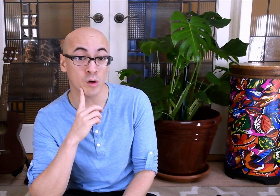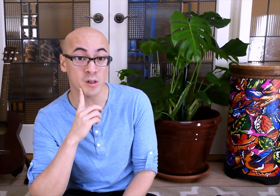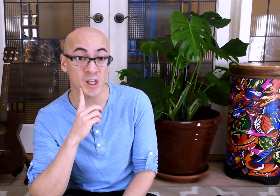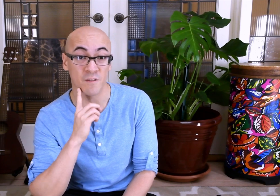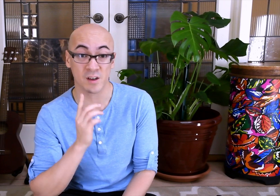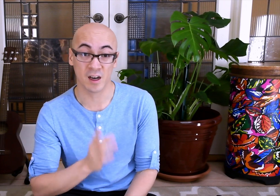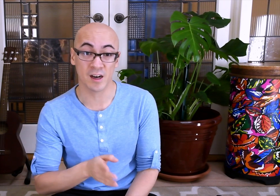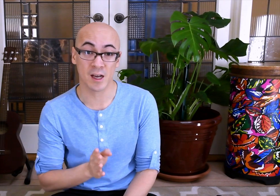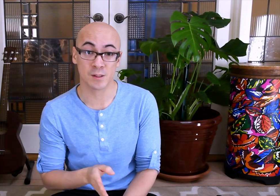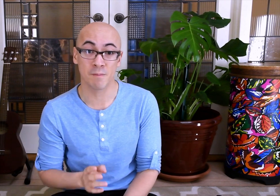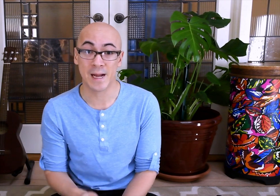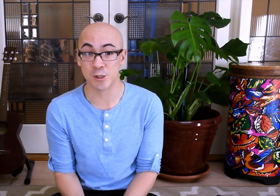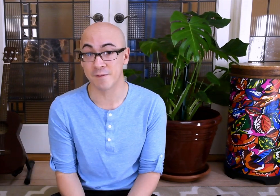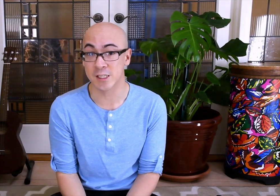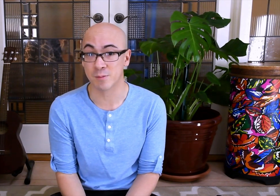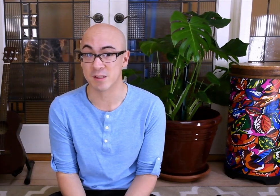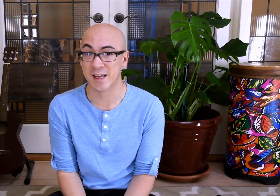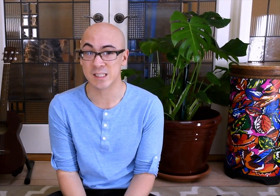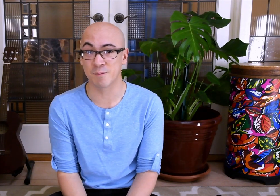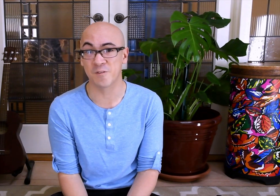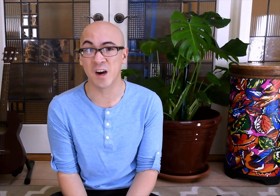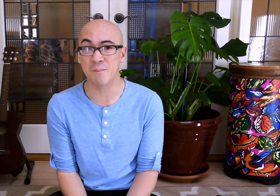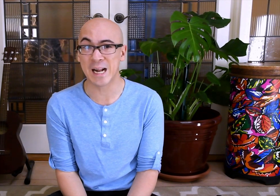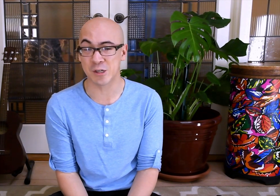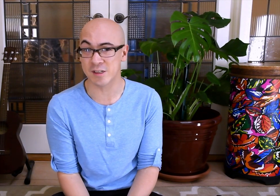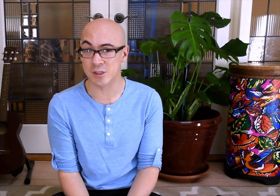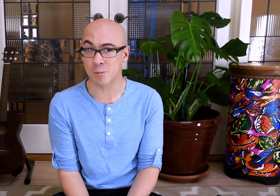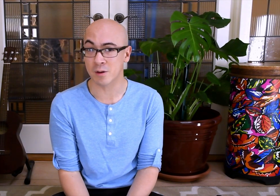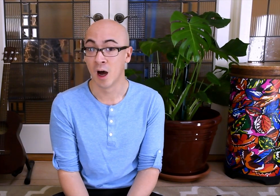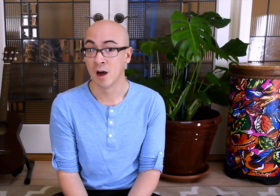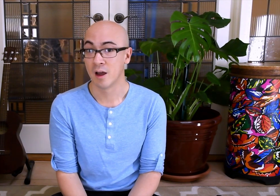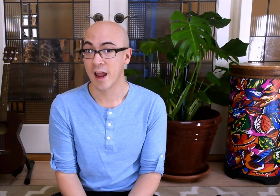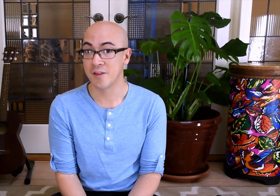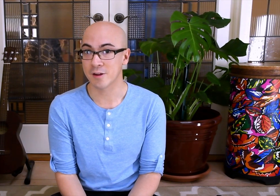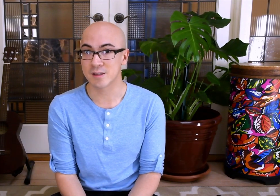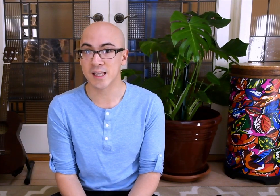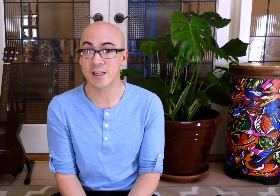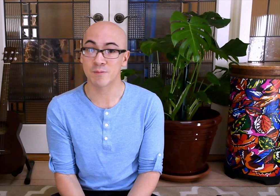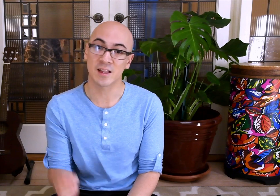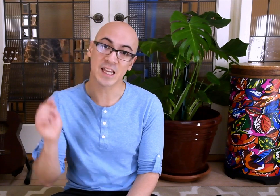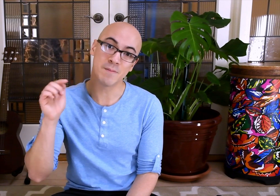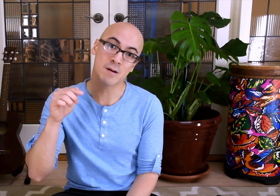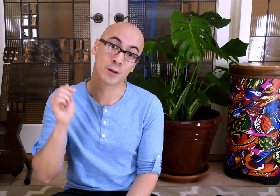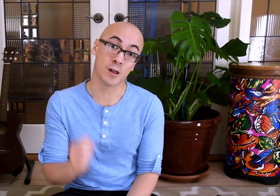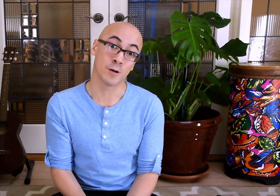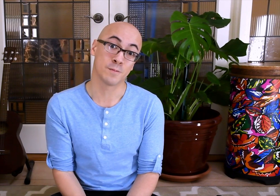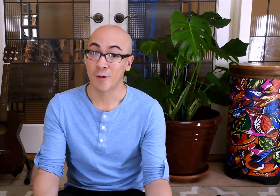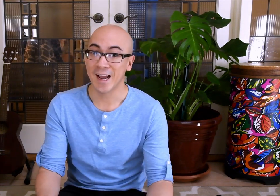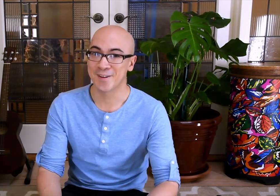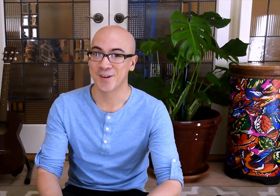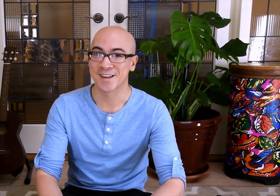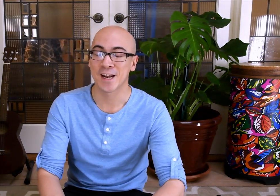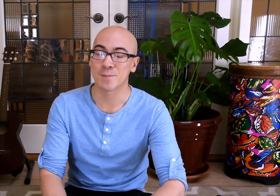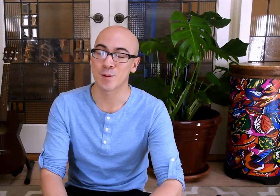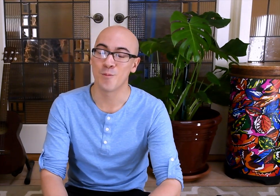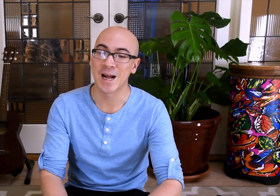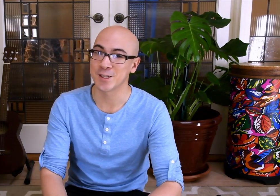yourself cutting up some imaginary vegetables. Making some fun imaginary soup. And then you can send it to me in the email below. Now, I had fun cutting up some imaginary